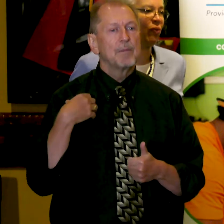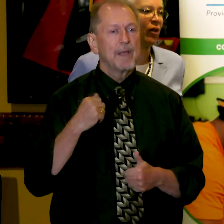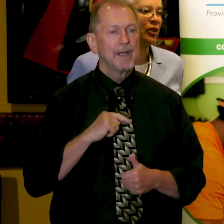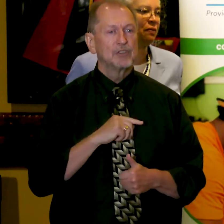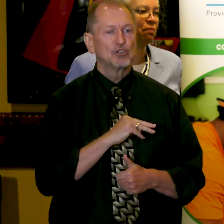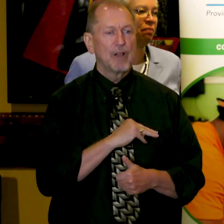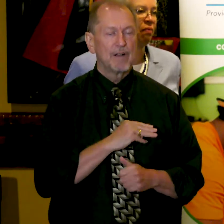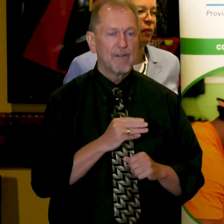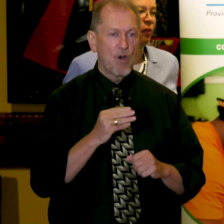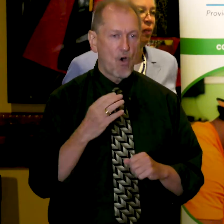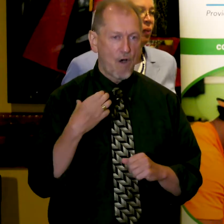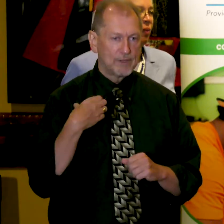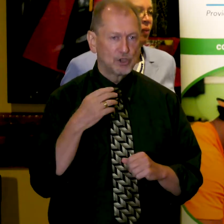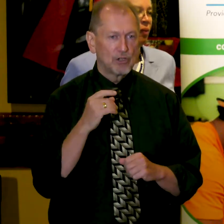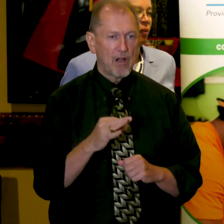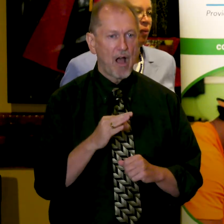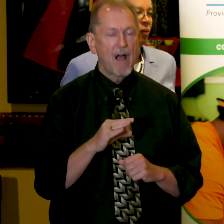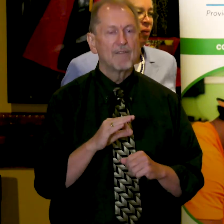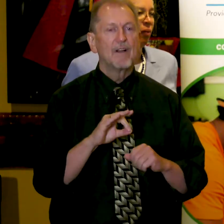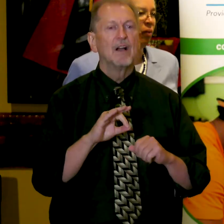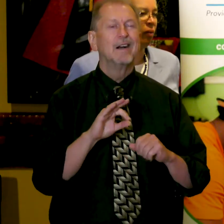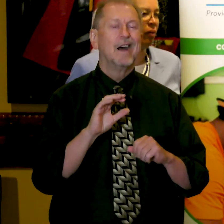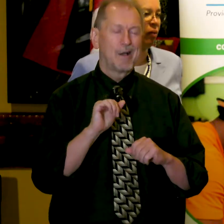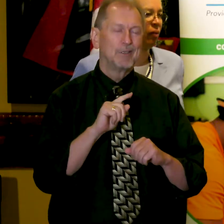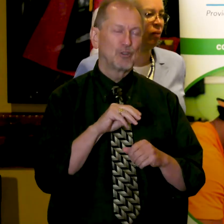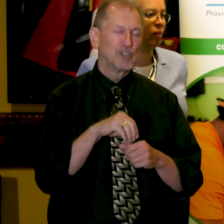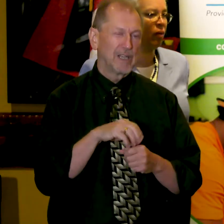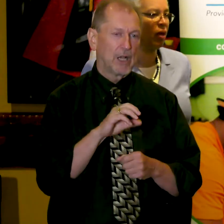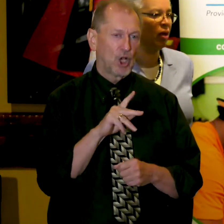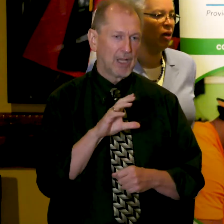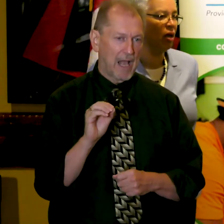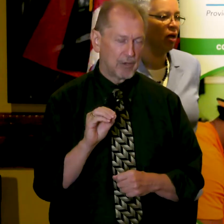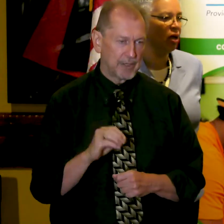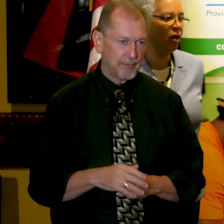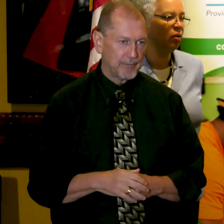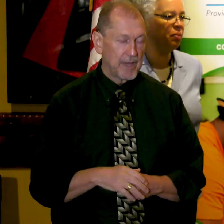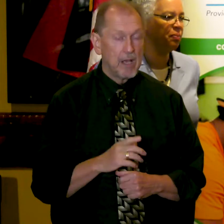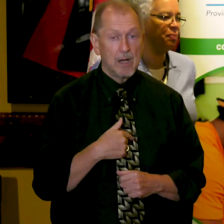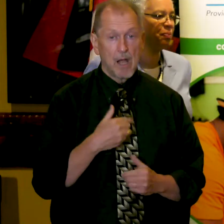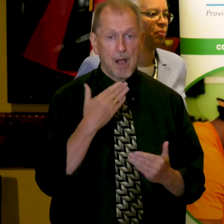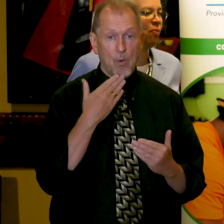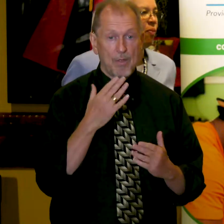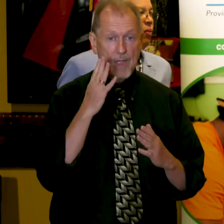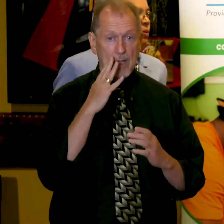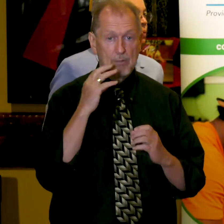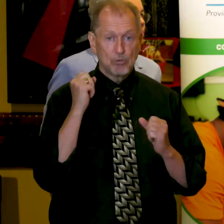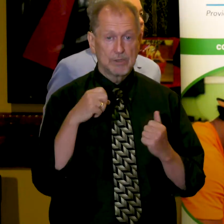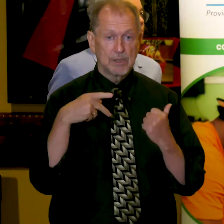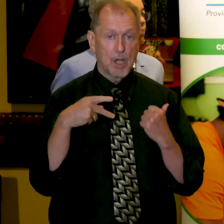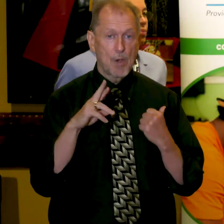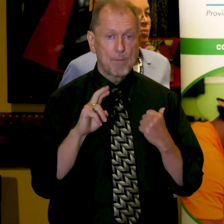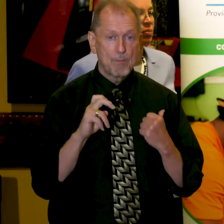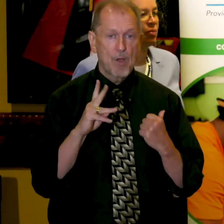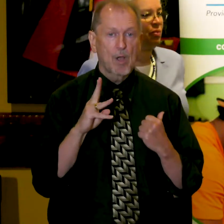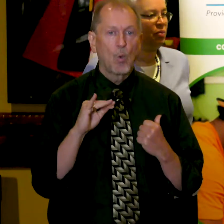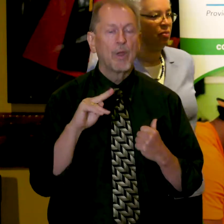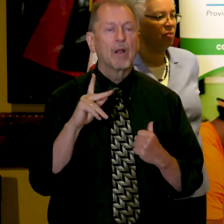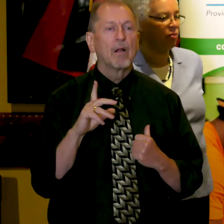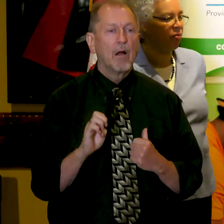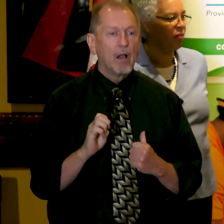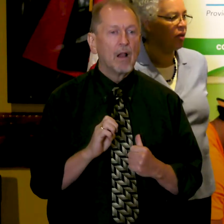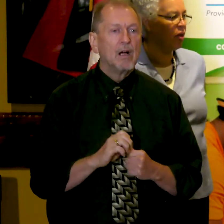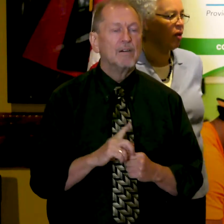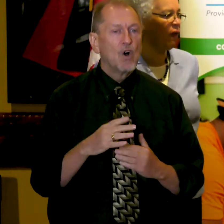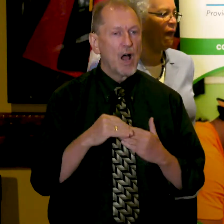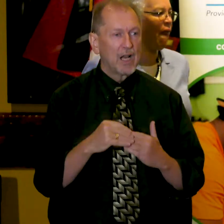Administration for Cook County. For a start, I'd like to thank Madam President for your leadership on this initiative. Alex Cabrera for